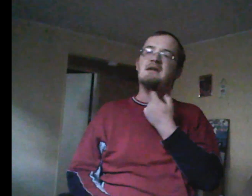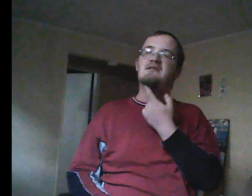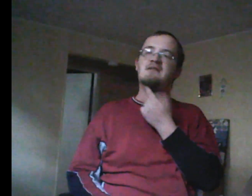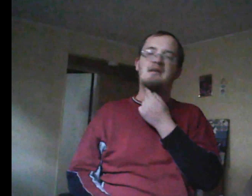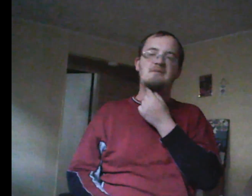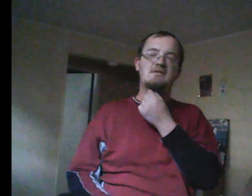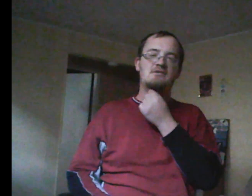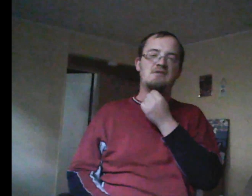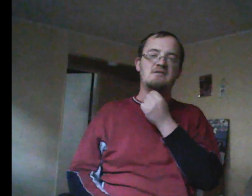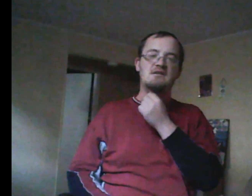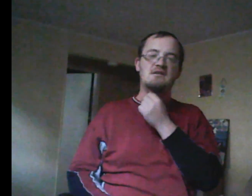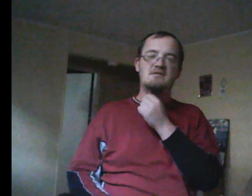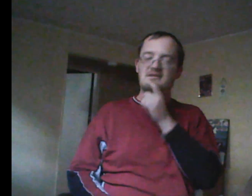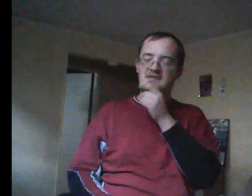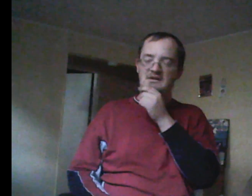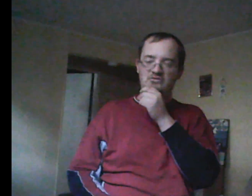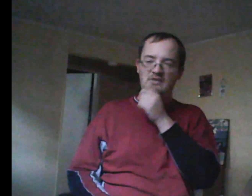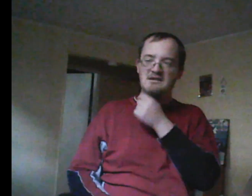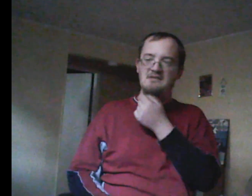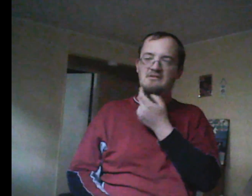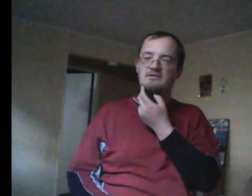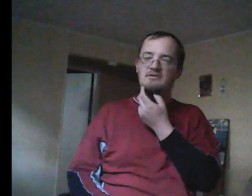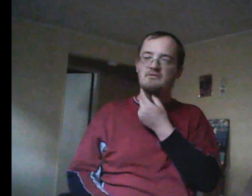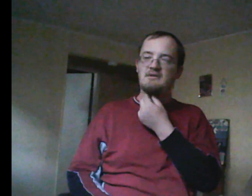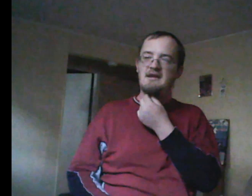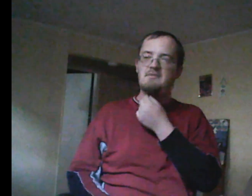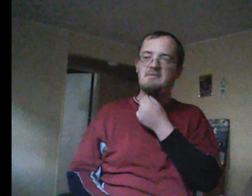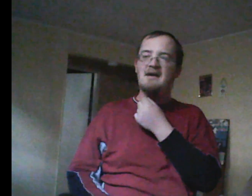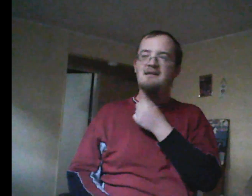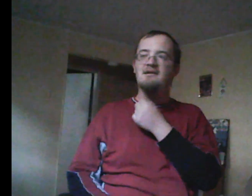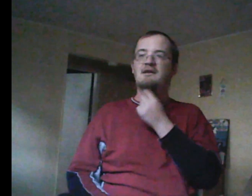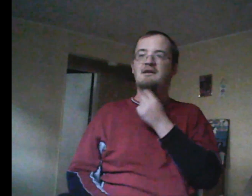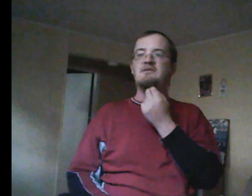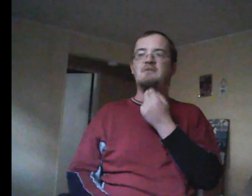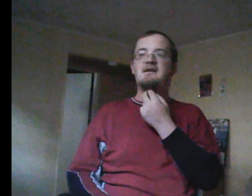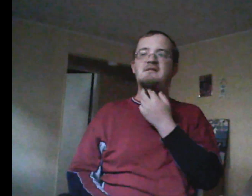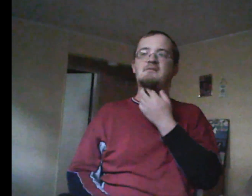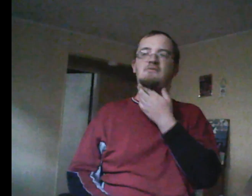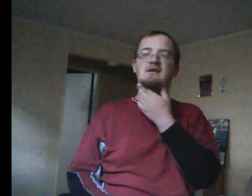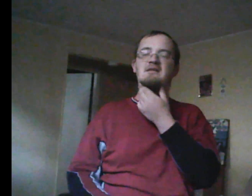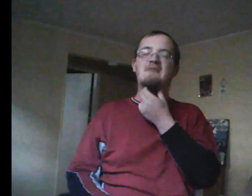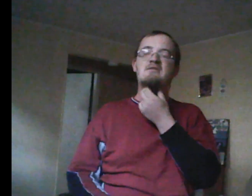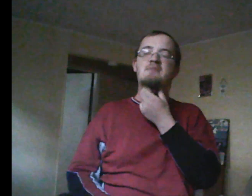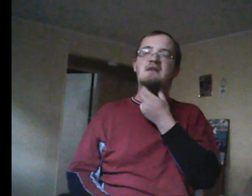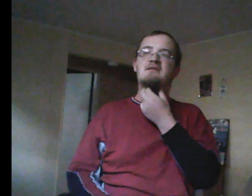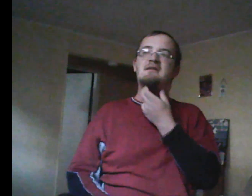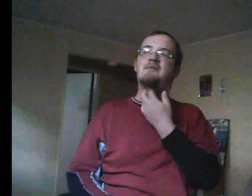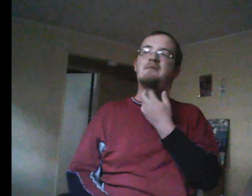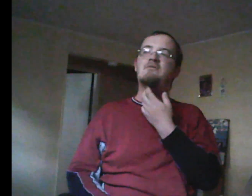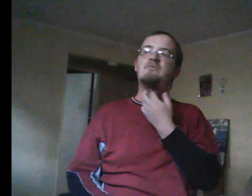Emma's good graces, in a sense, and trying to get Emma back. Because Rick, in the back of his mind, said that Emma was willing to